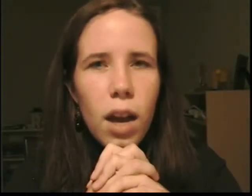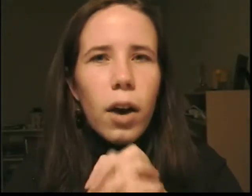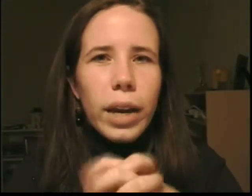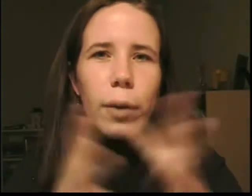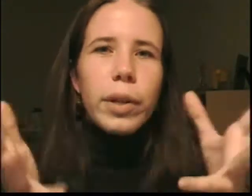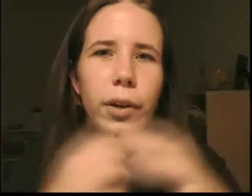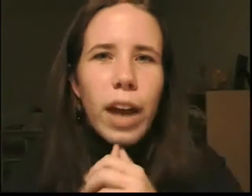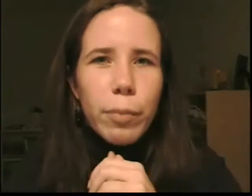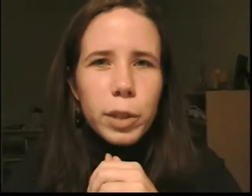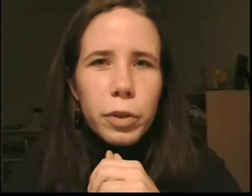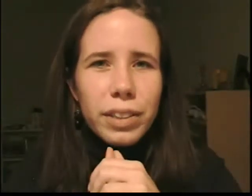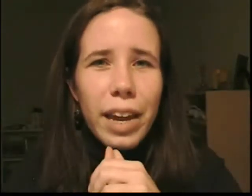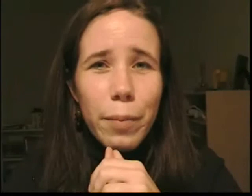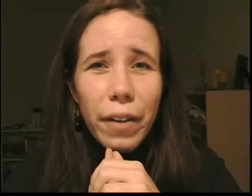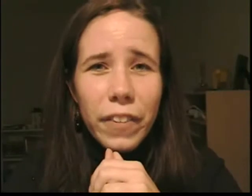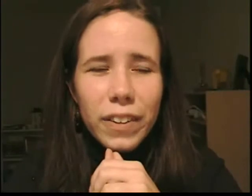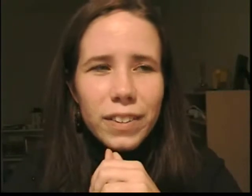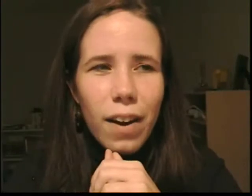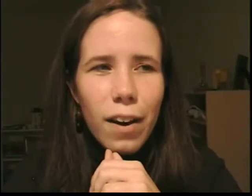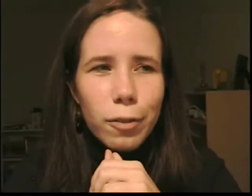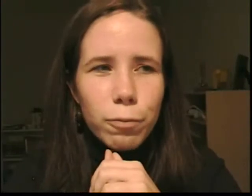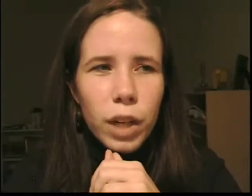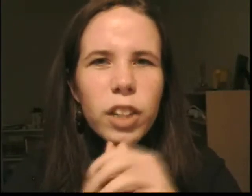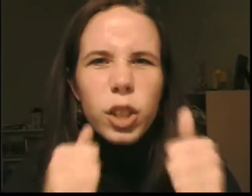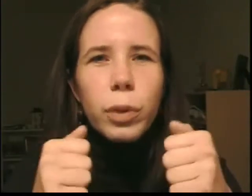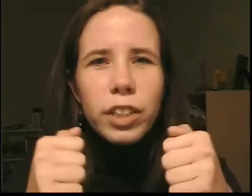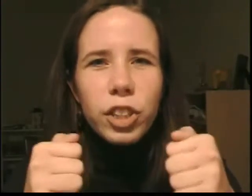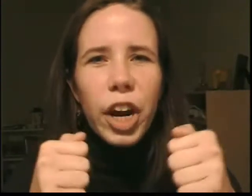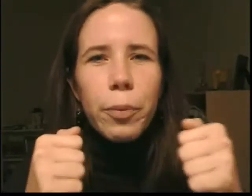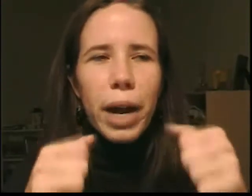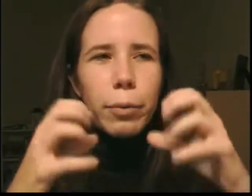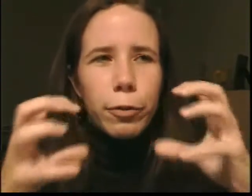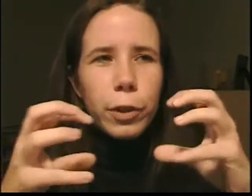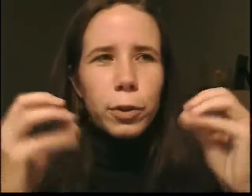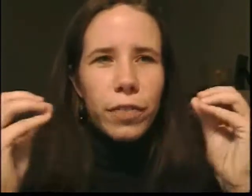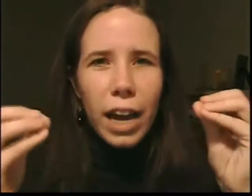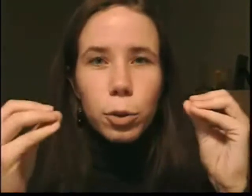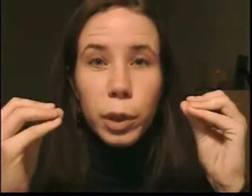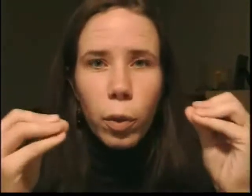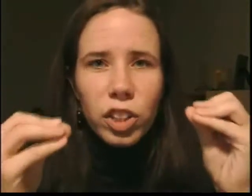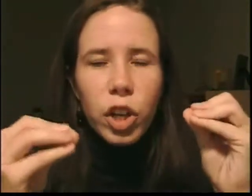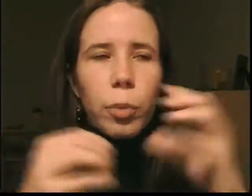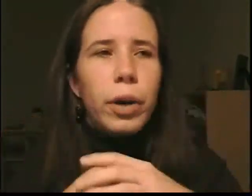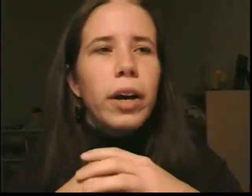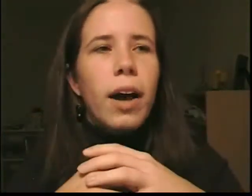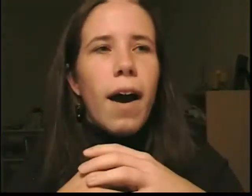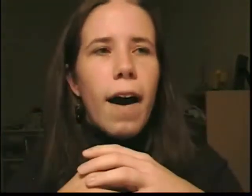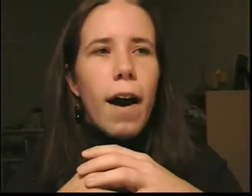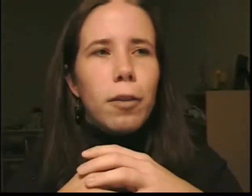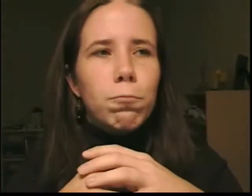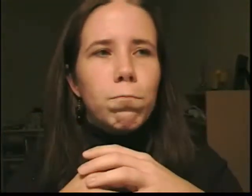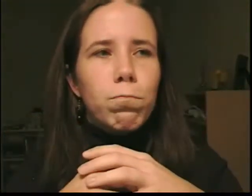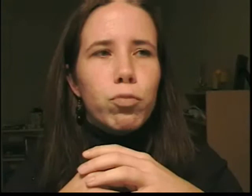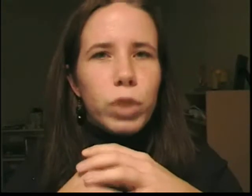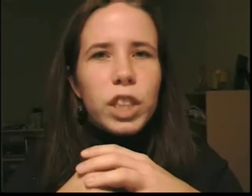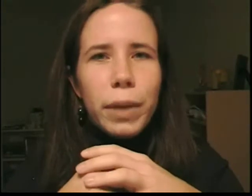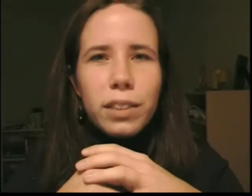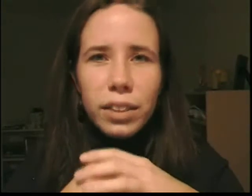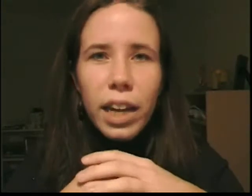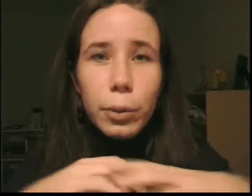Okay, I really don't have much more to say about this. Um, just wanted to share my reviews of actually watching Oprah, um, which is basically that